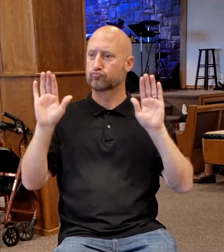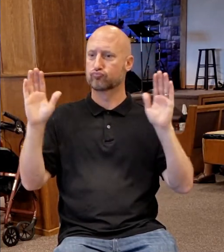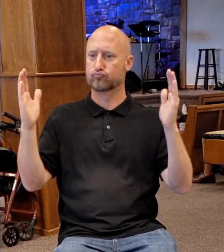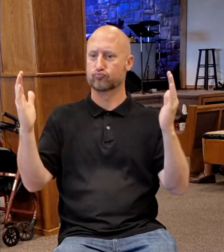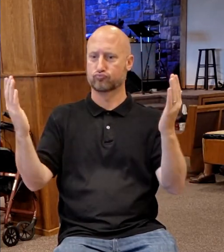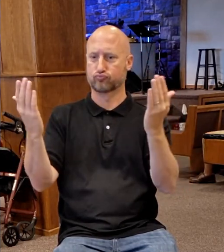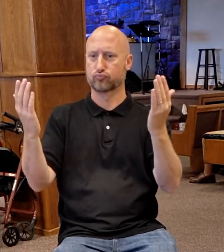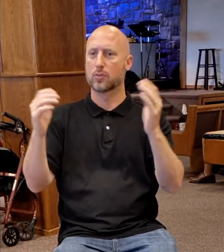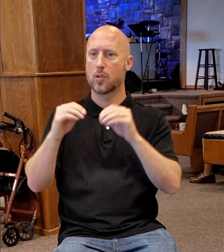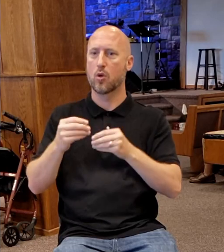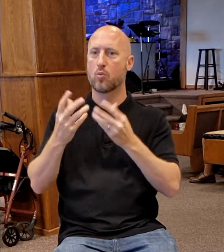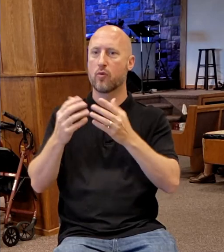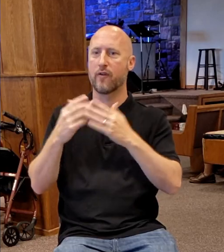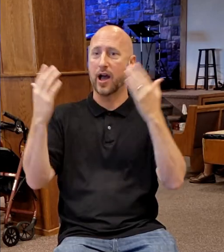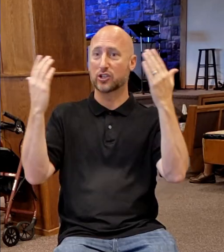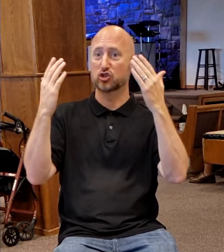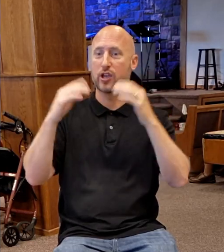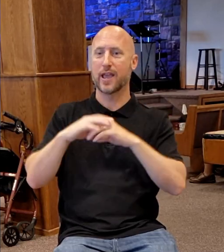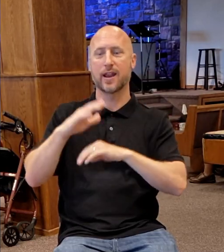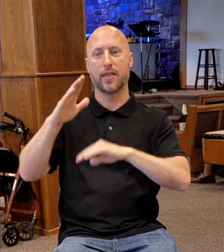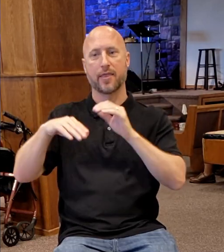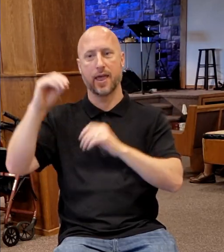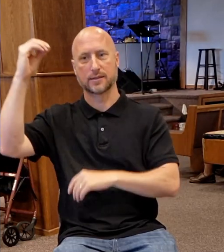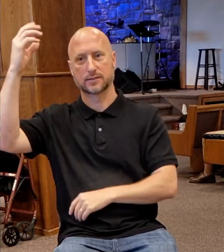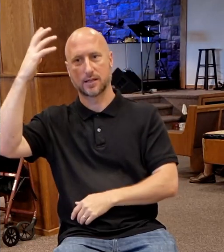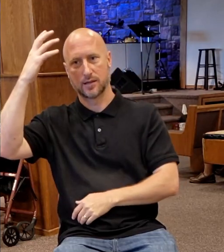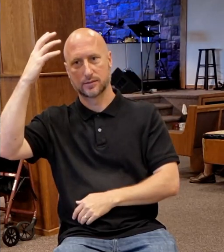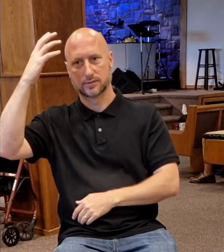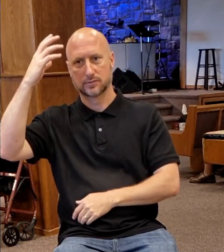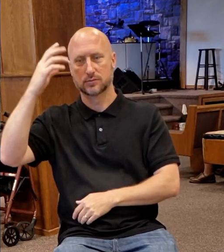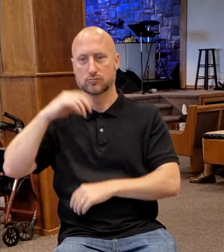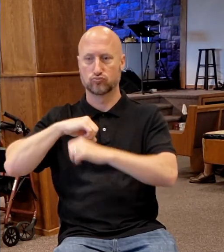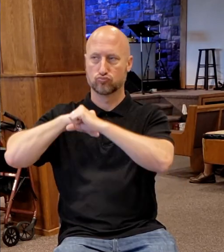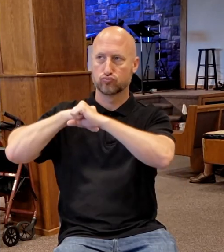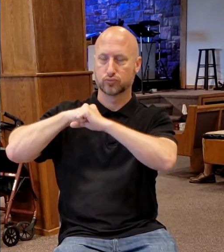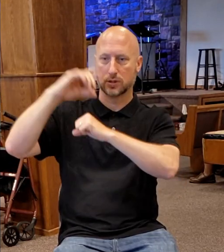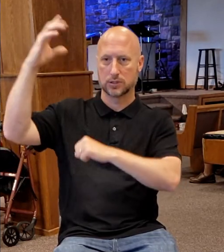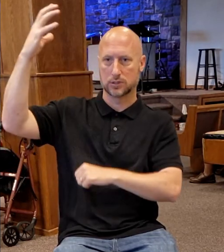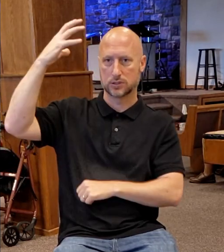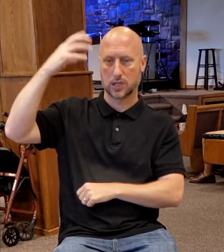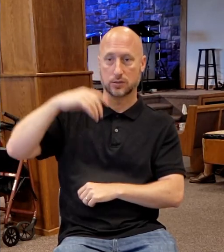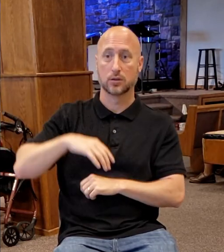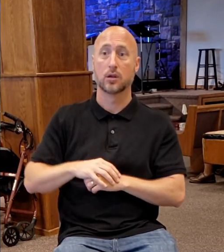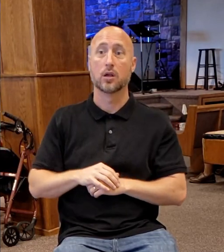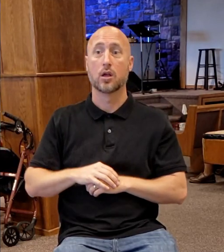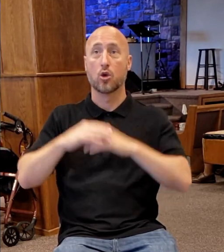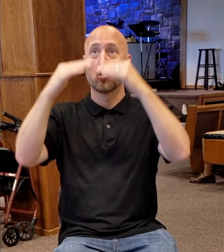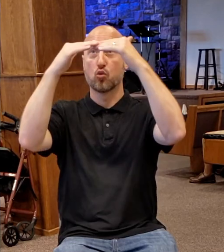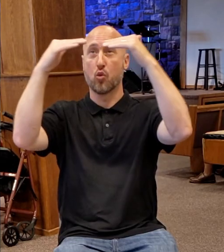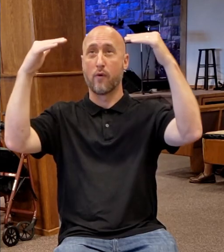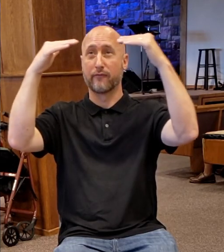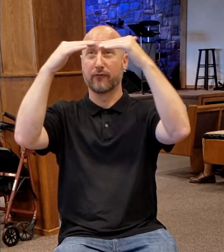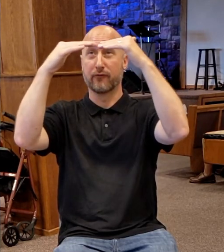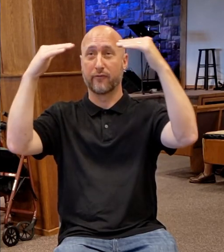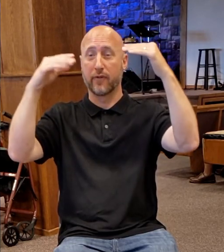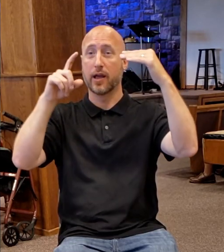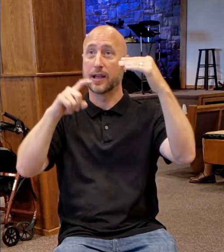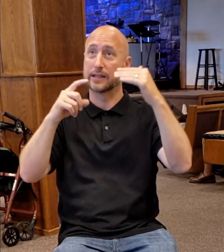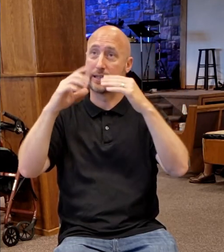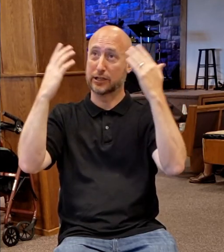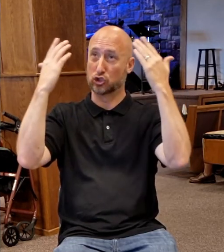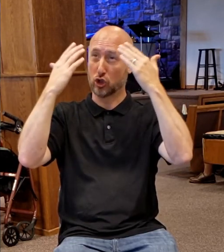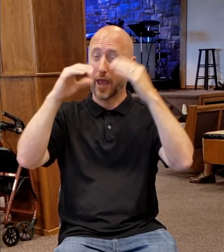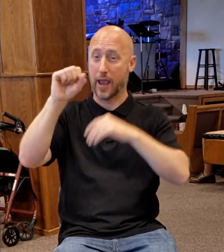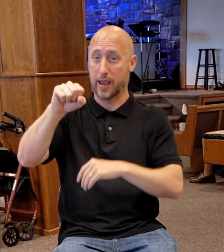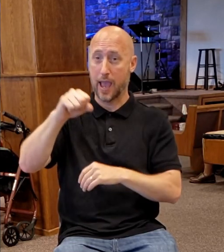walls had to provide more shadow than sun. And the roof had to provide more shade, but still